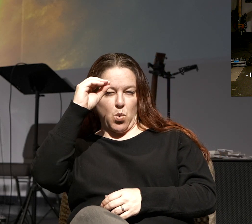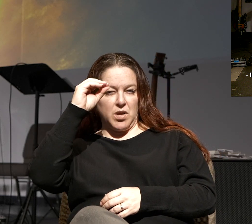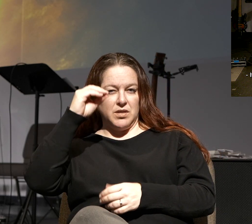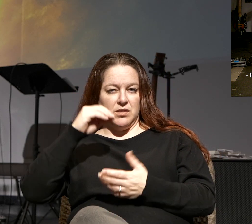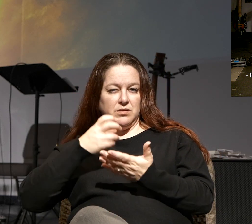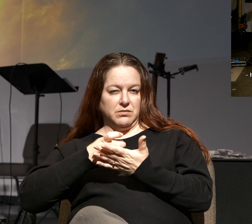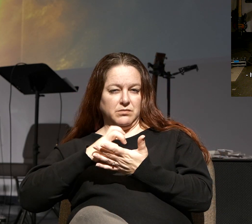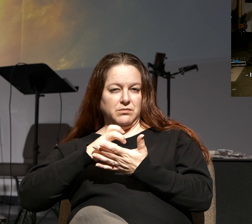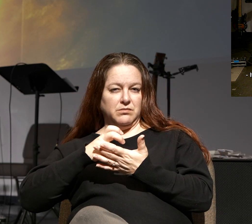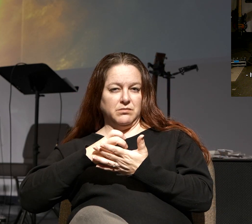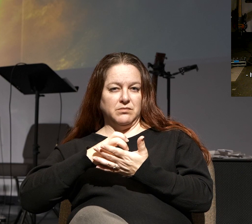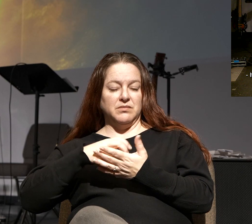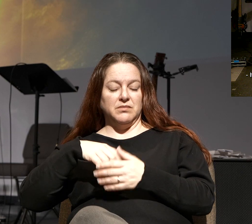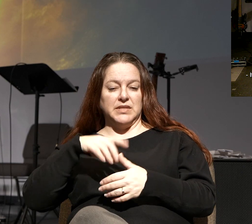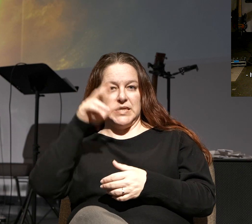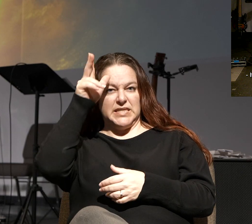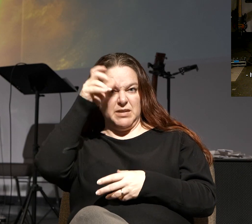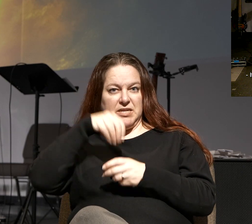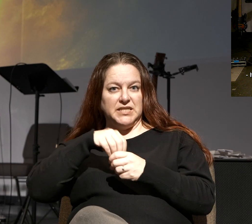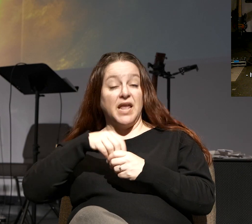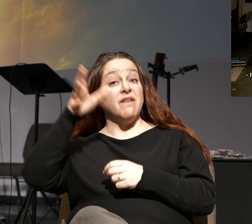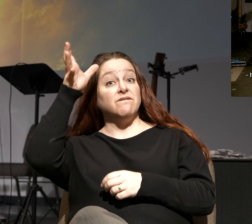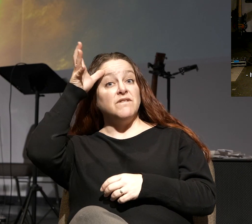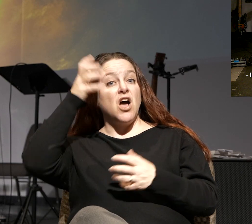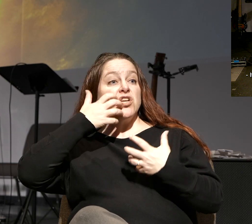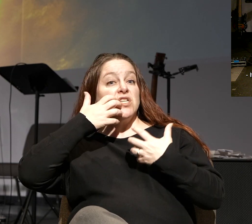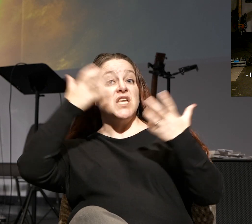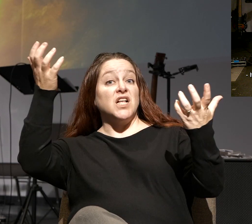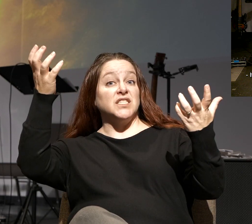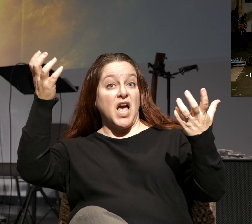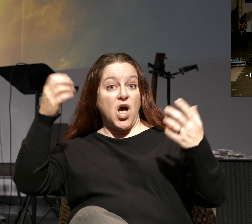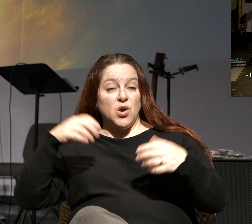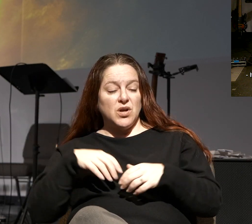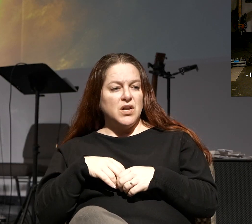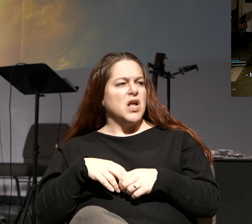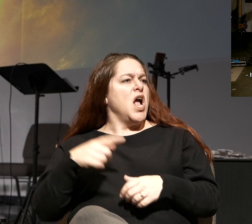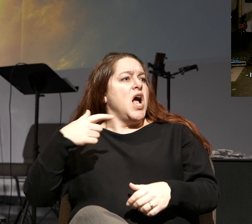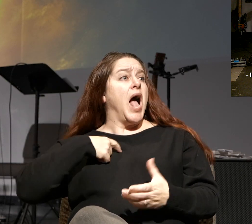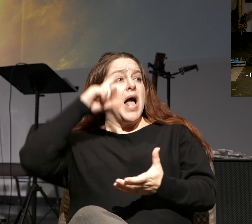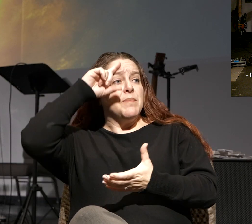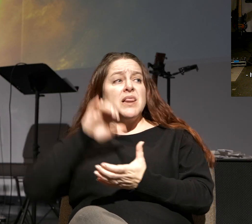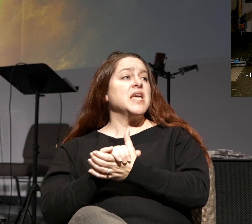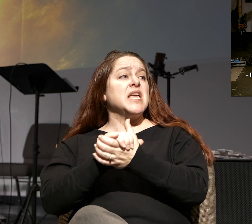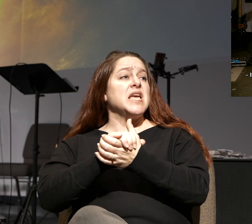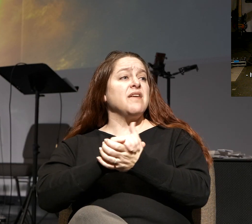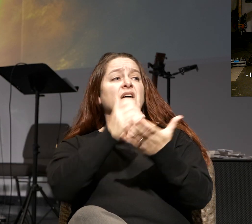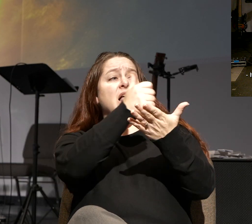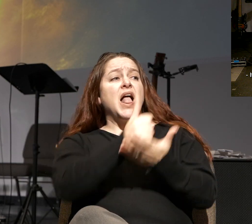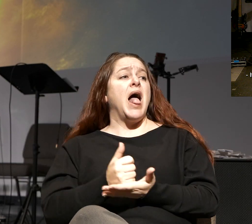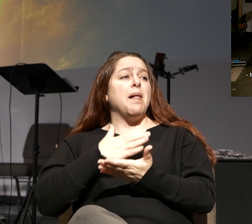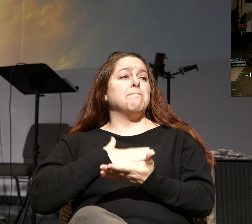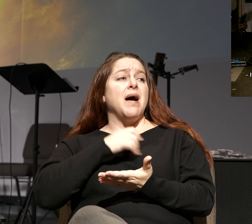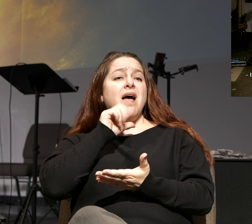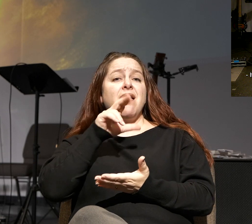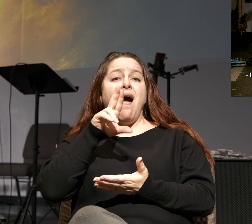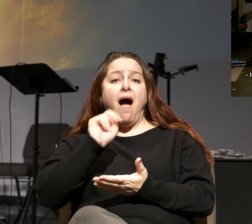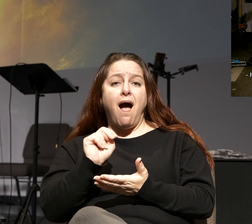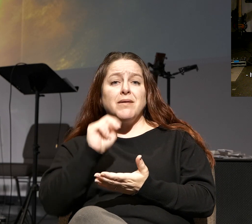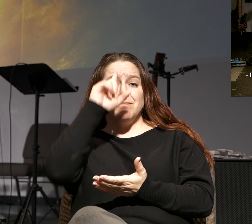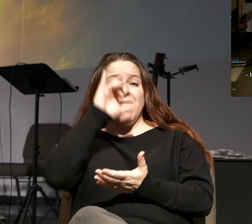has this demon yells out, maybe you're familiar with this, he says, I believe. Help my unbelief.